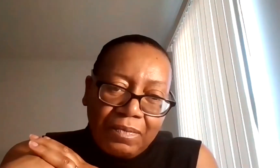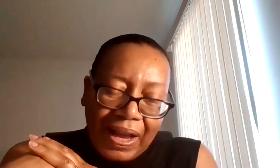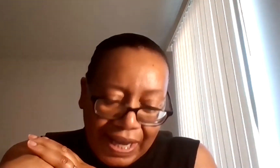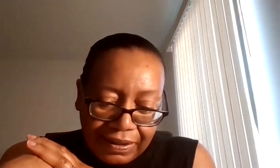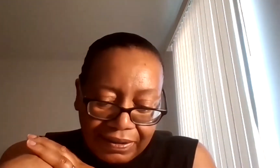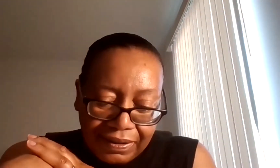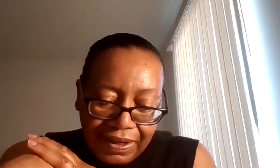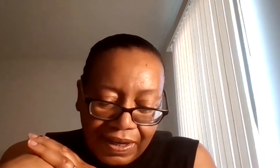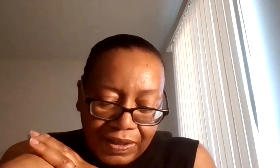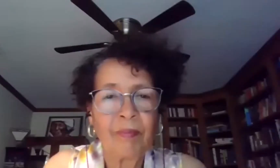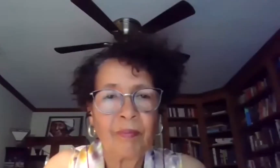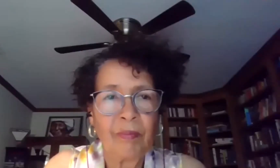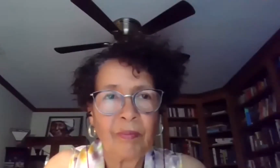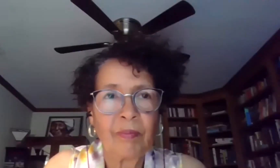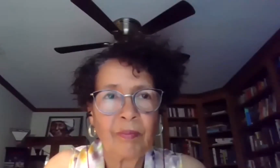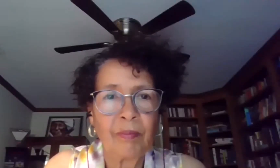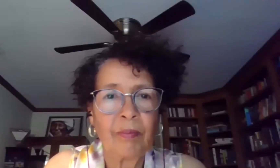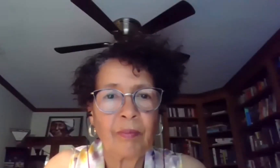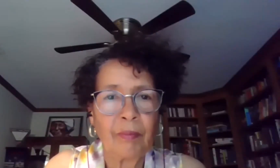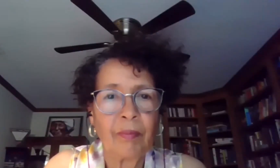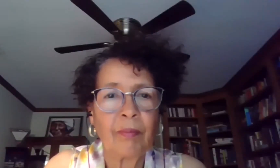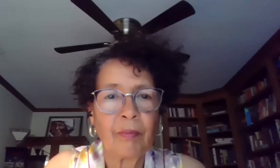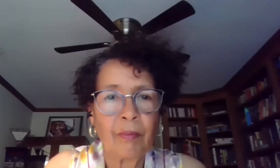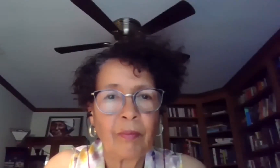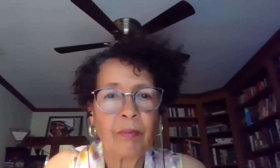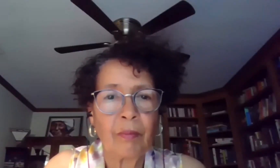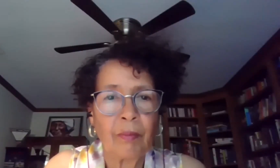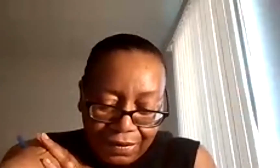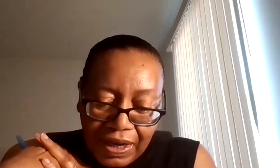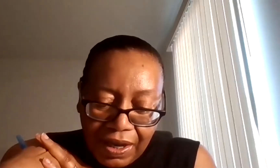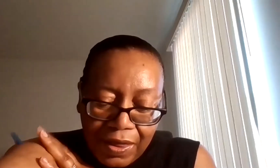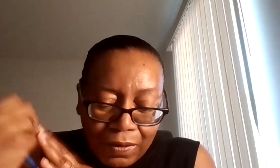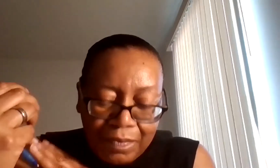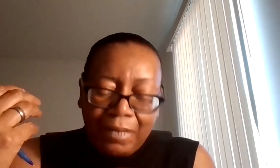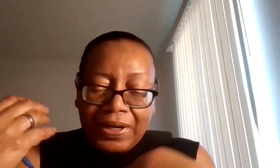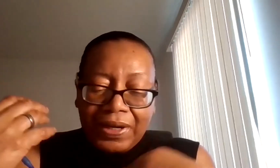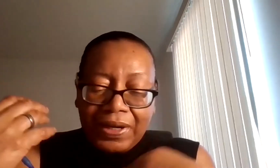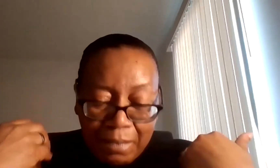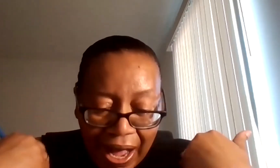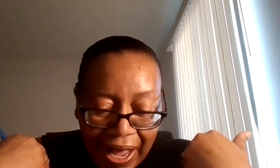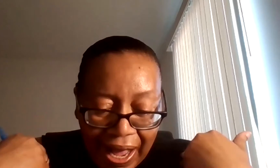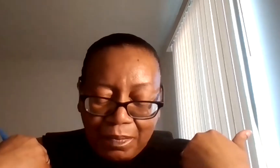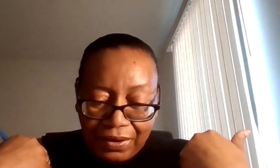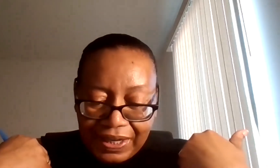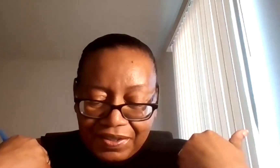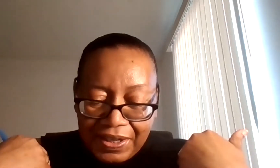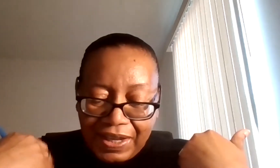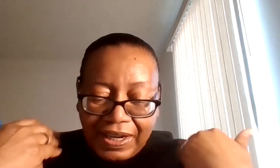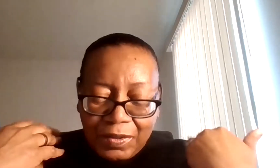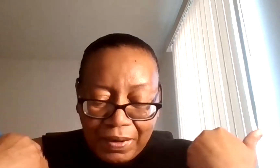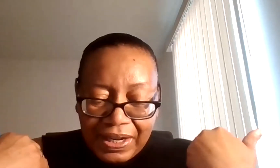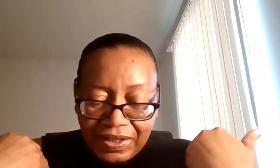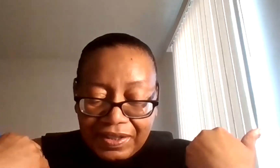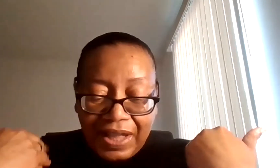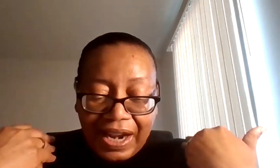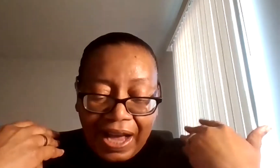out of my head. So I continue to go. It's the flashback of those memories and my experiences